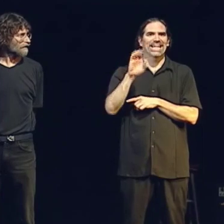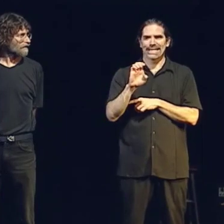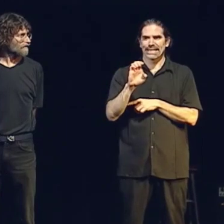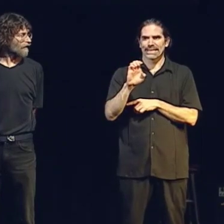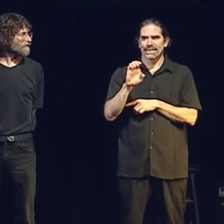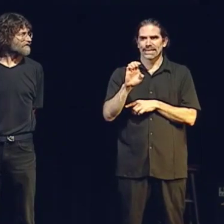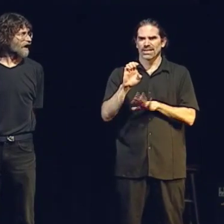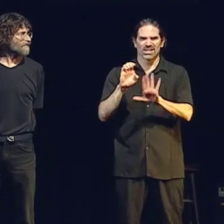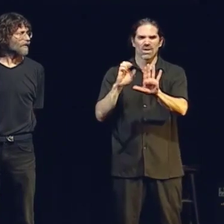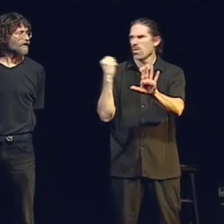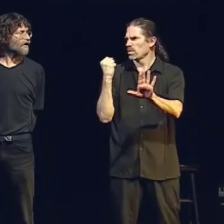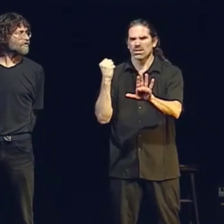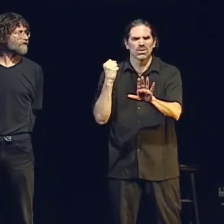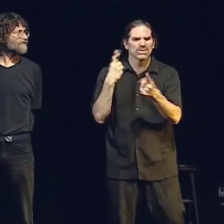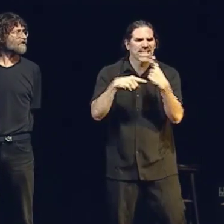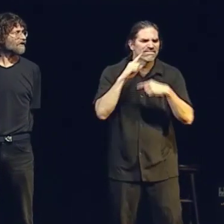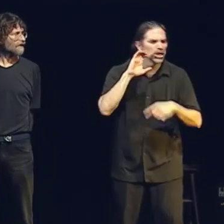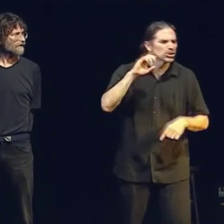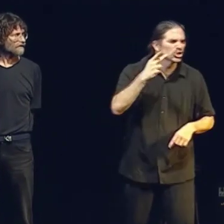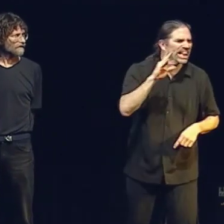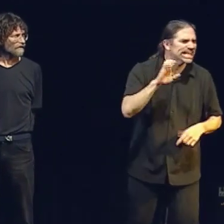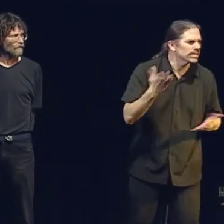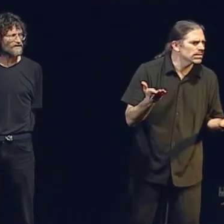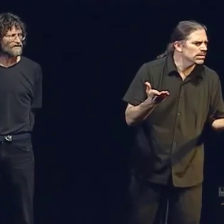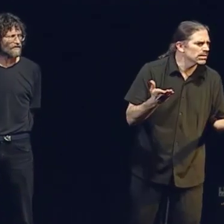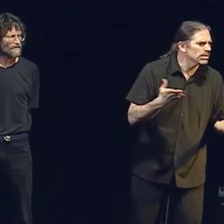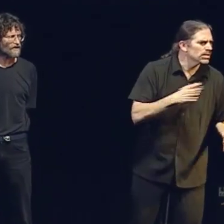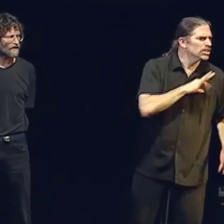from the South American country of Chile. What's the sign for Chile?